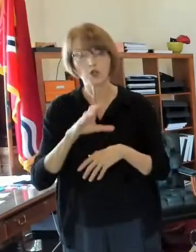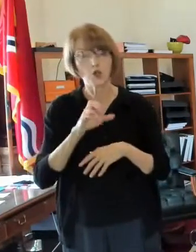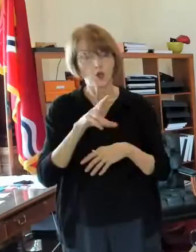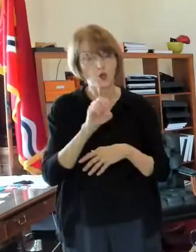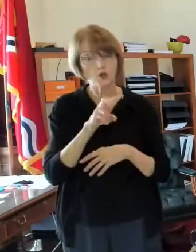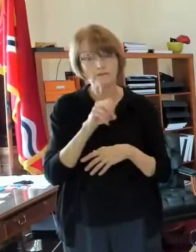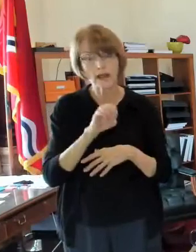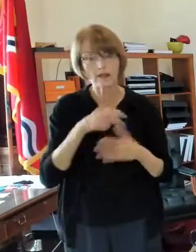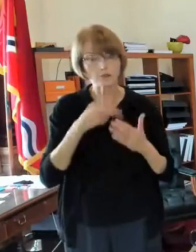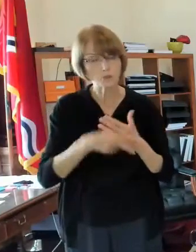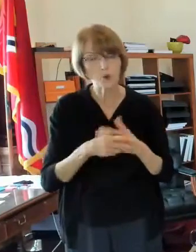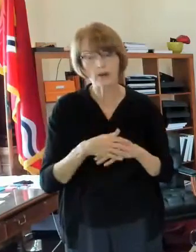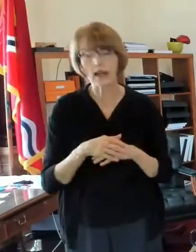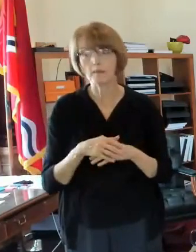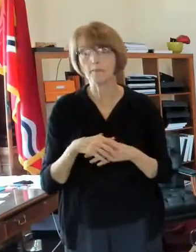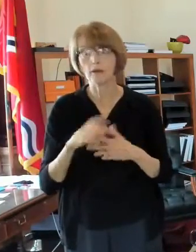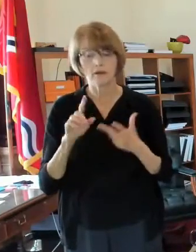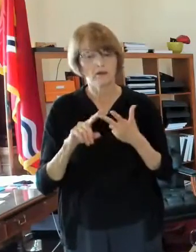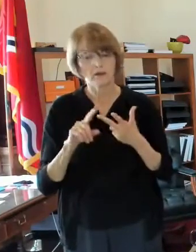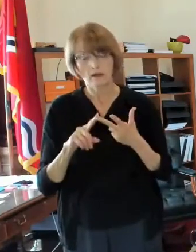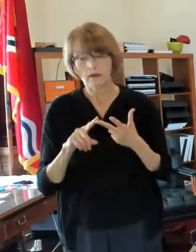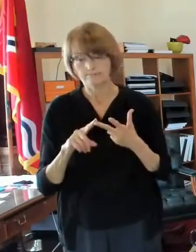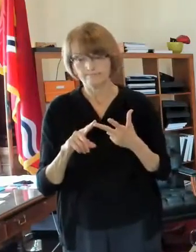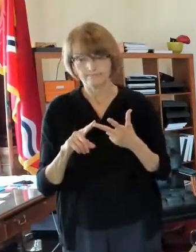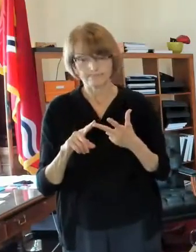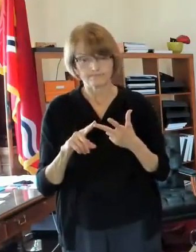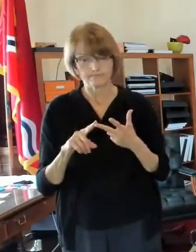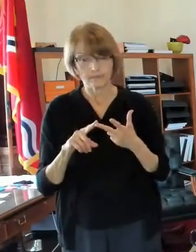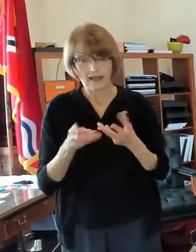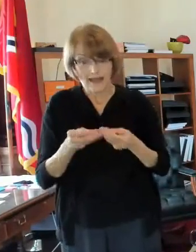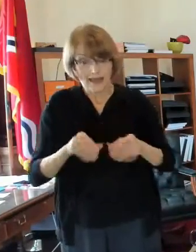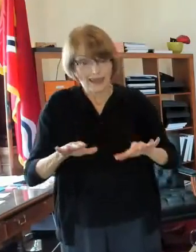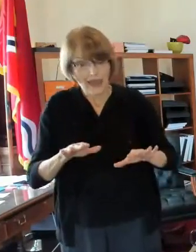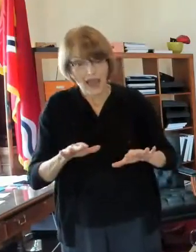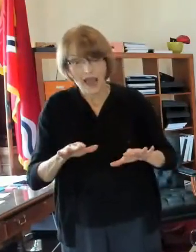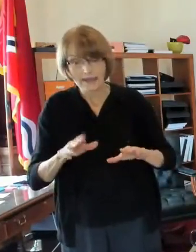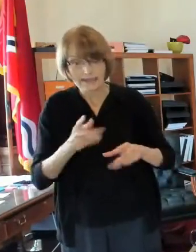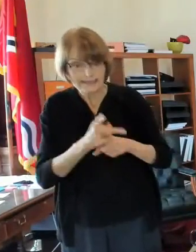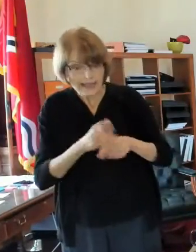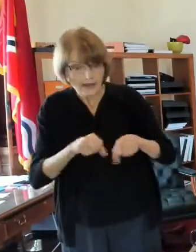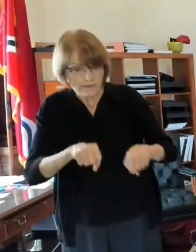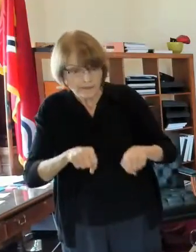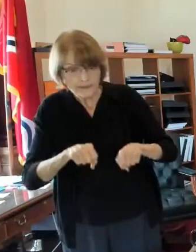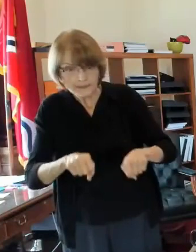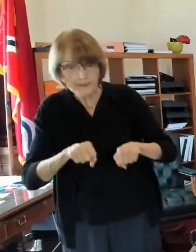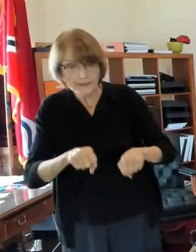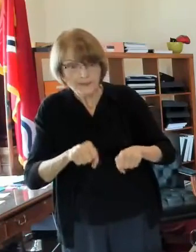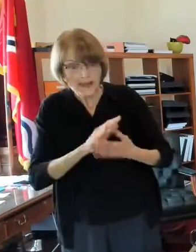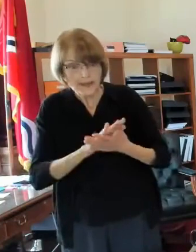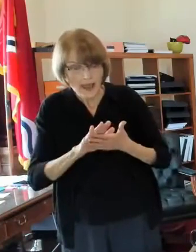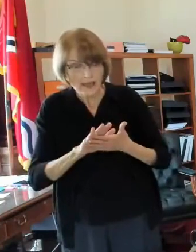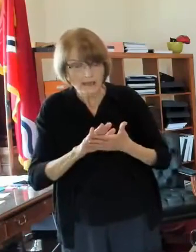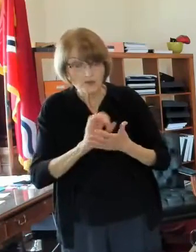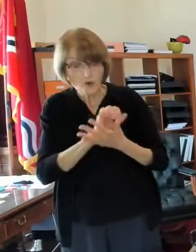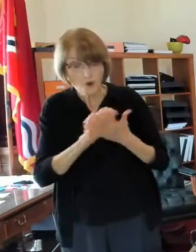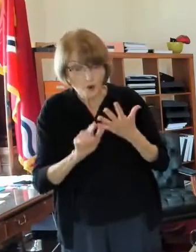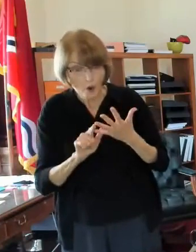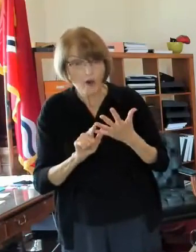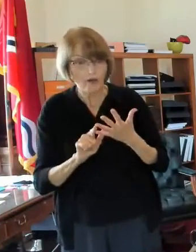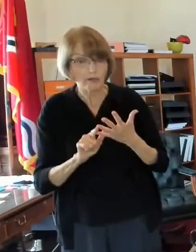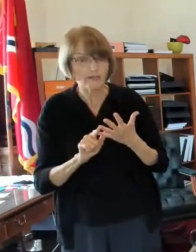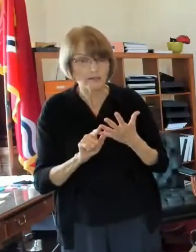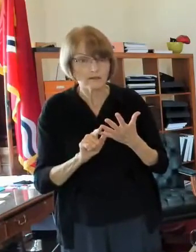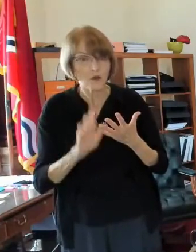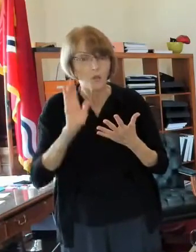violence being able to um have a lot that's well taken care of and cared for all of that is is